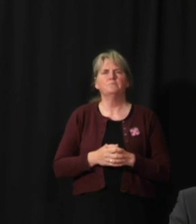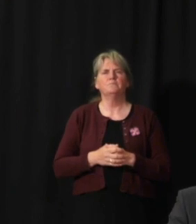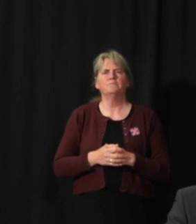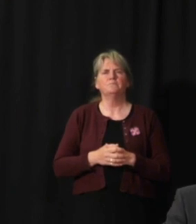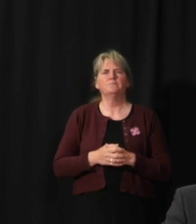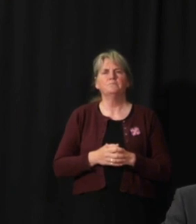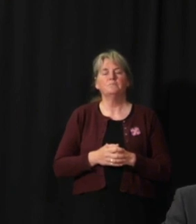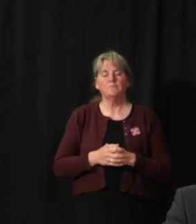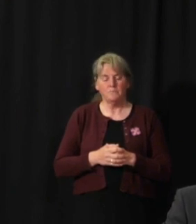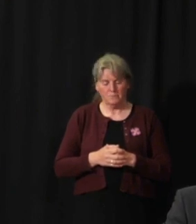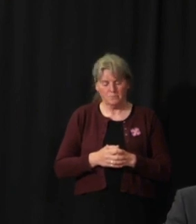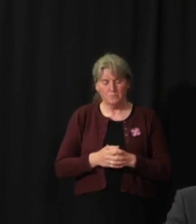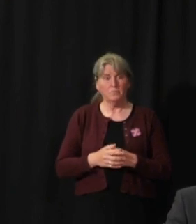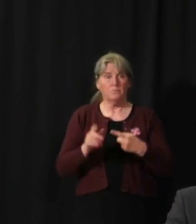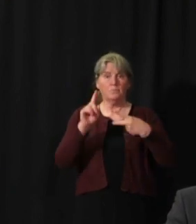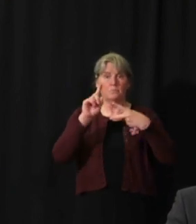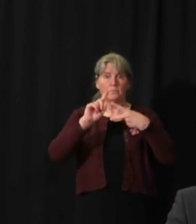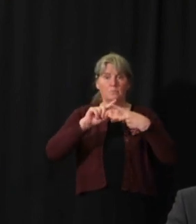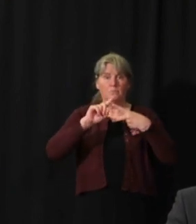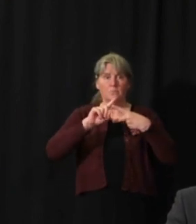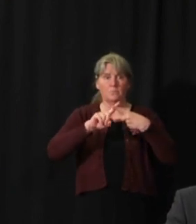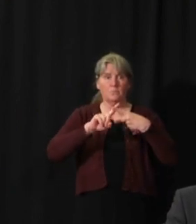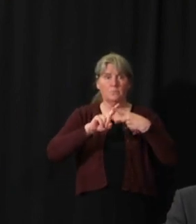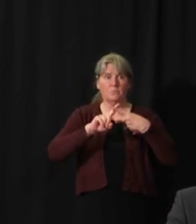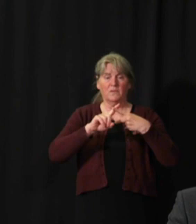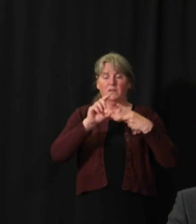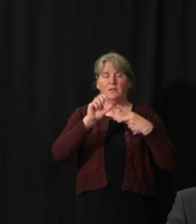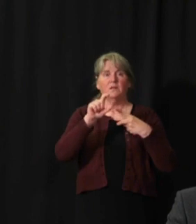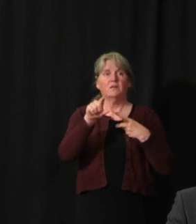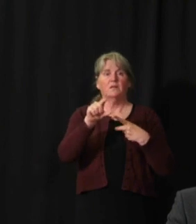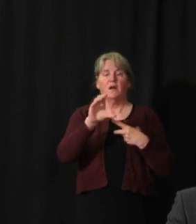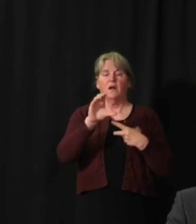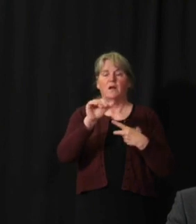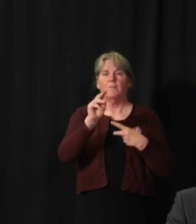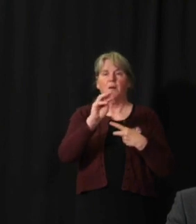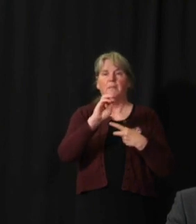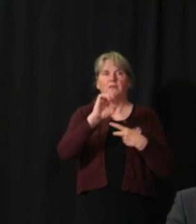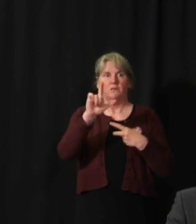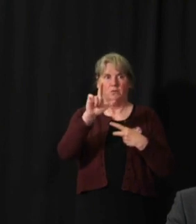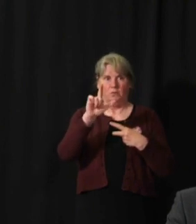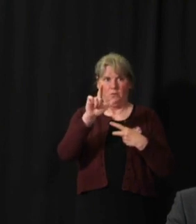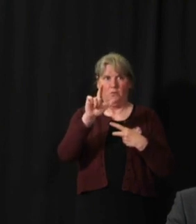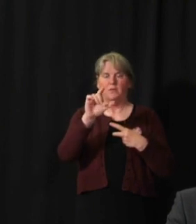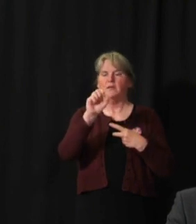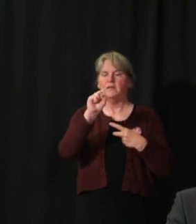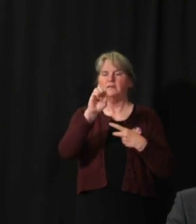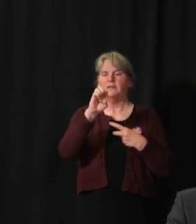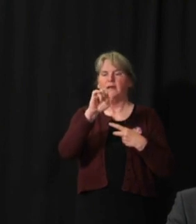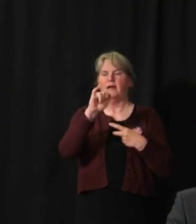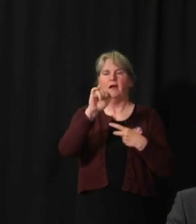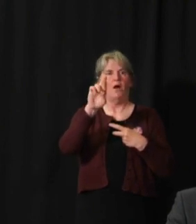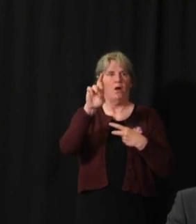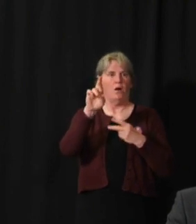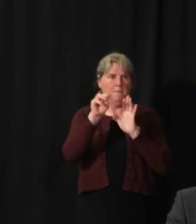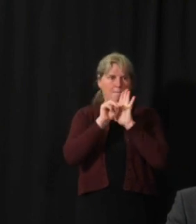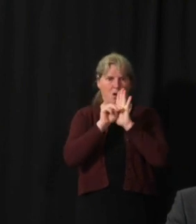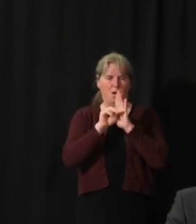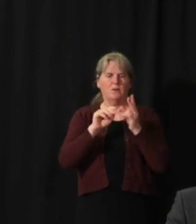So the first type of model then that I talked about is the compartmental example.